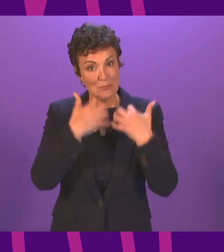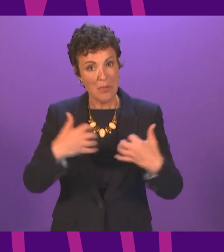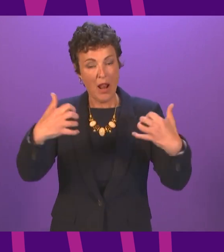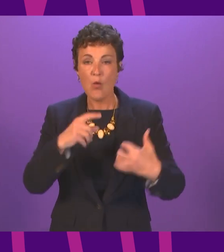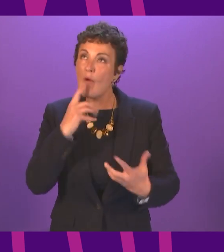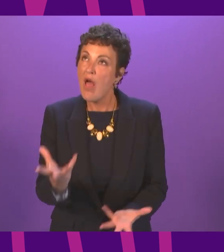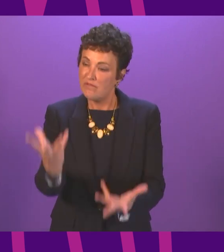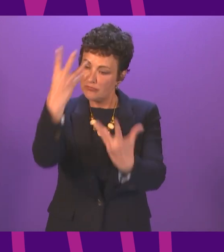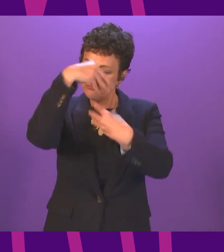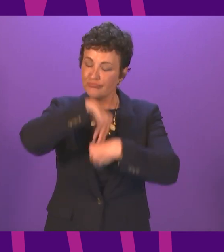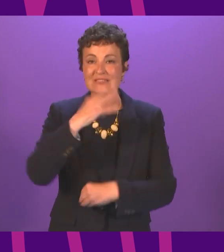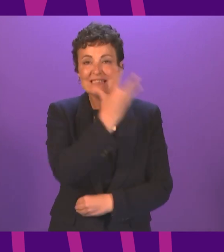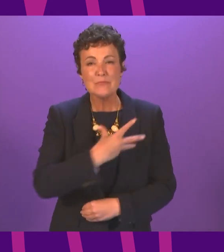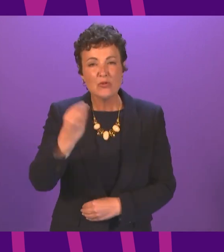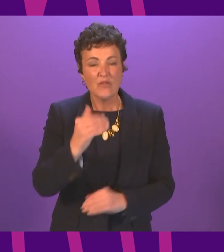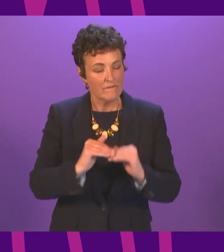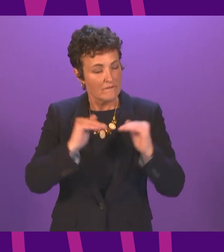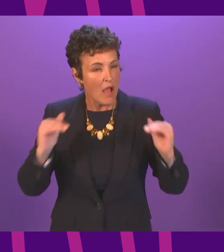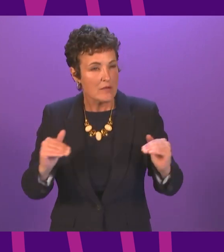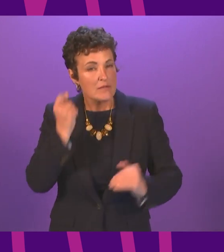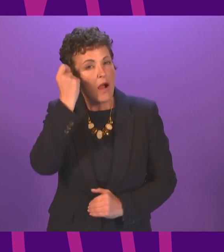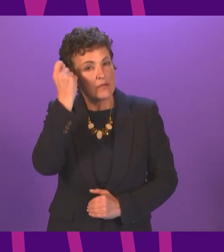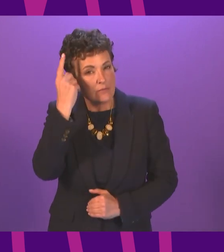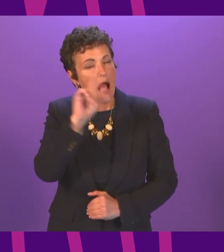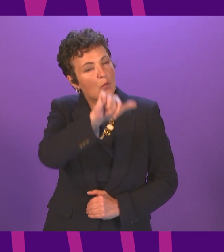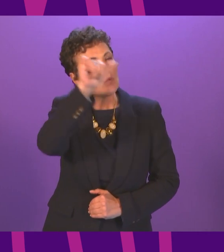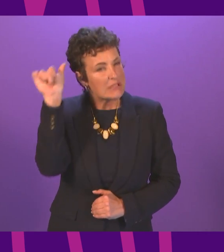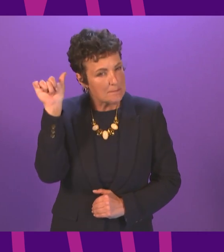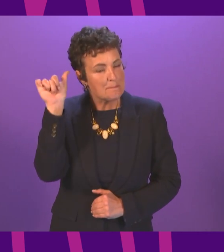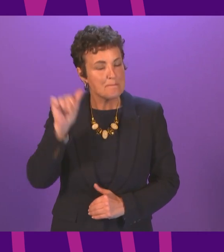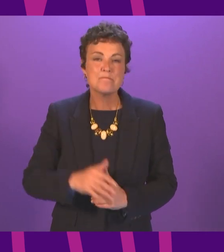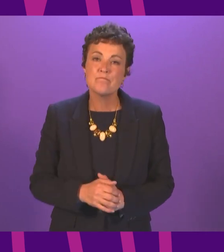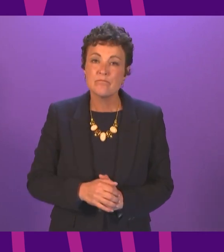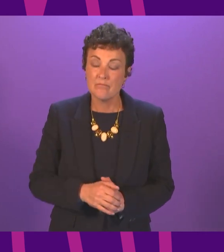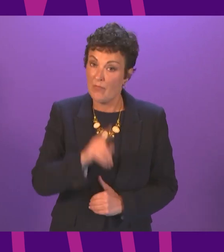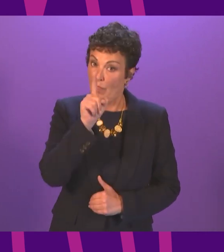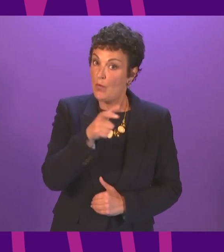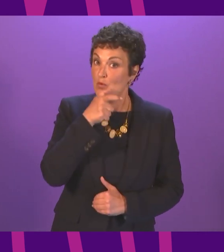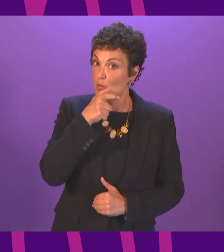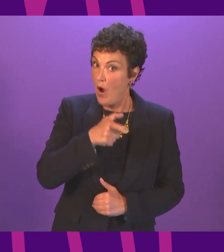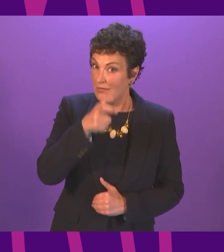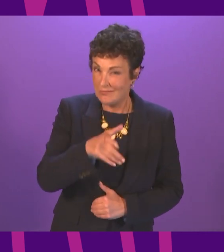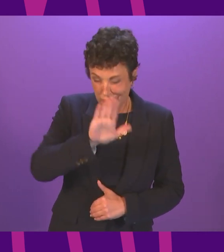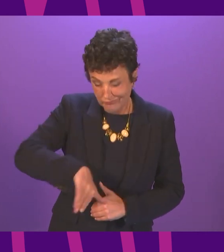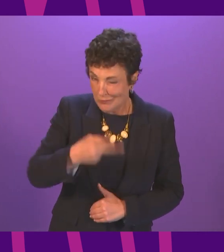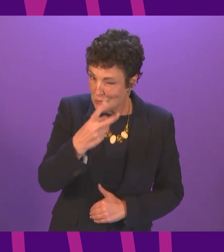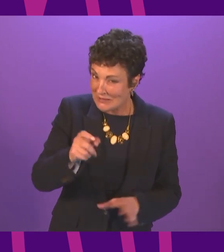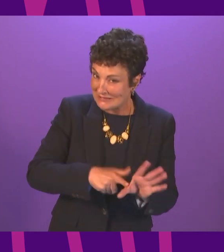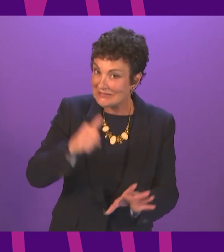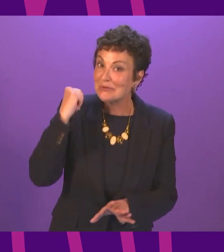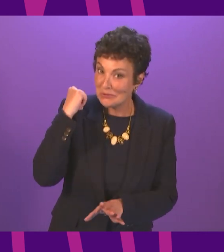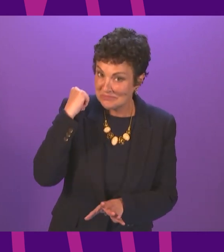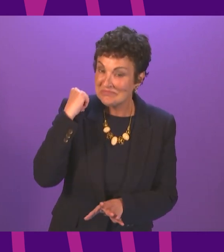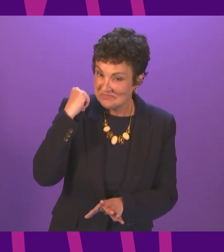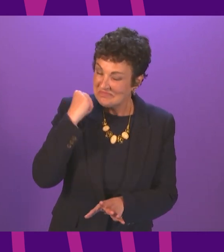of fairness understanding and wisdom now those words from 20 years ago